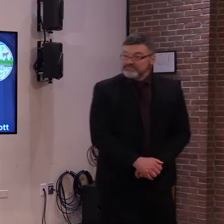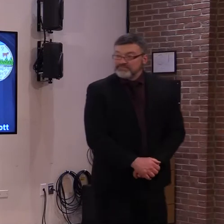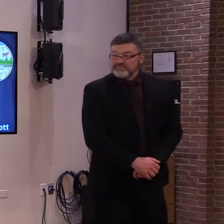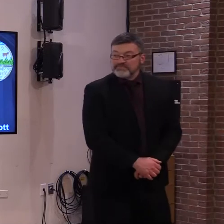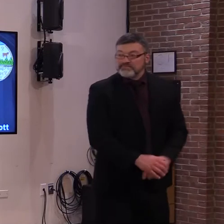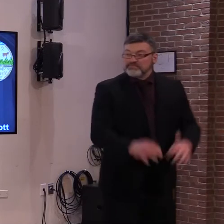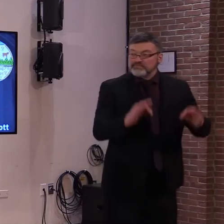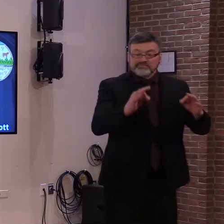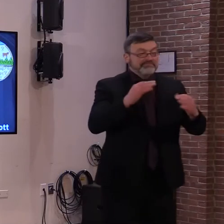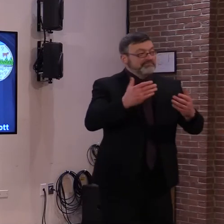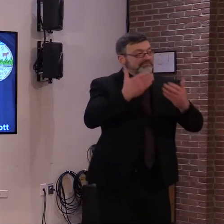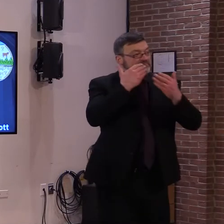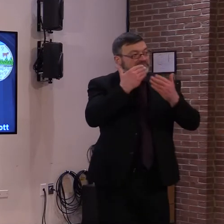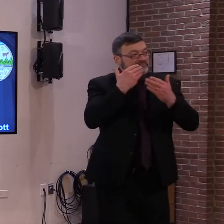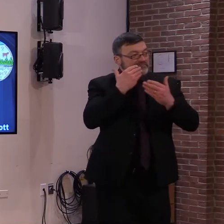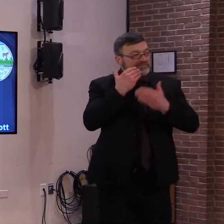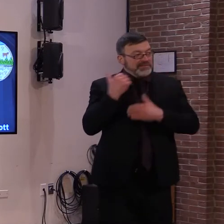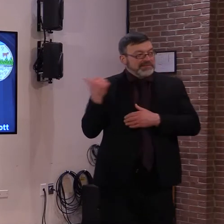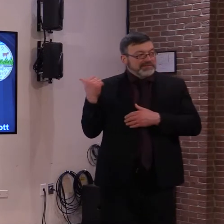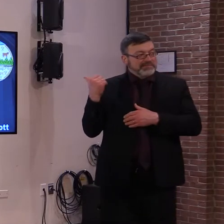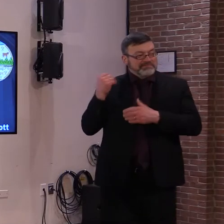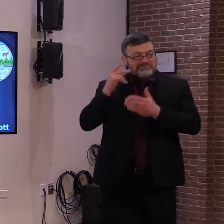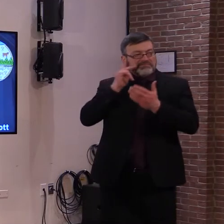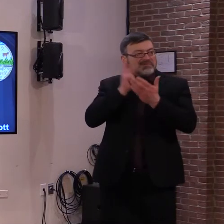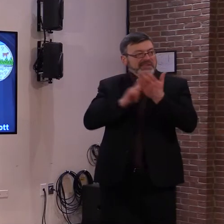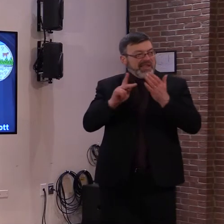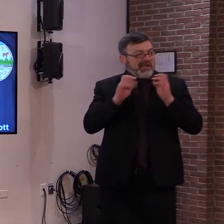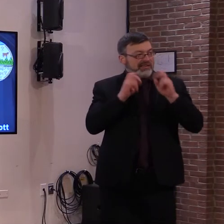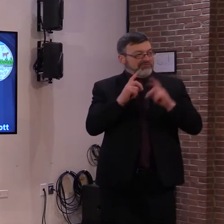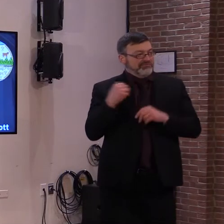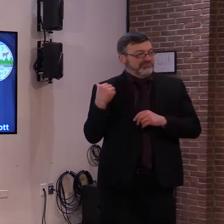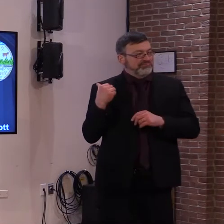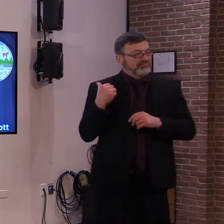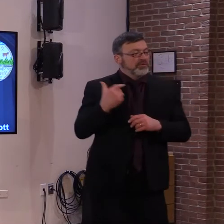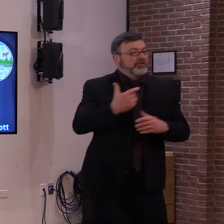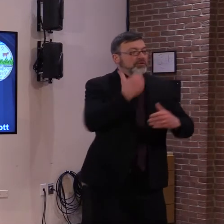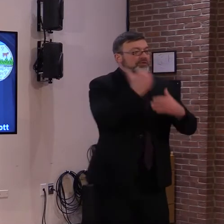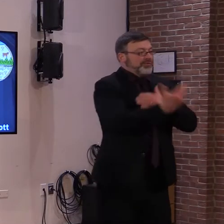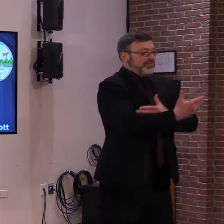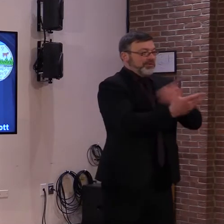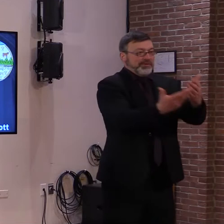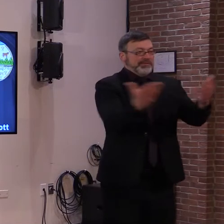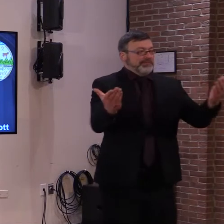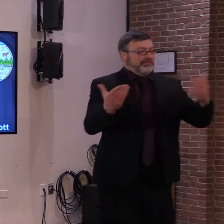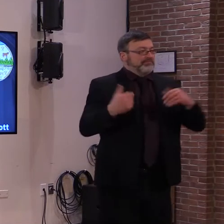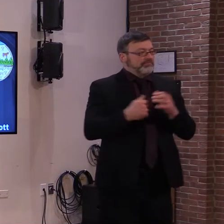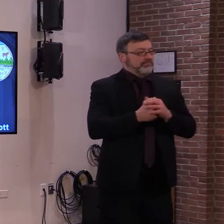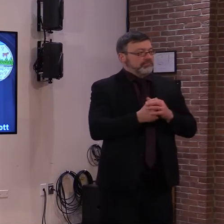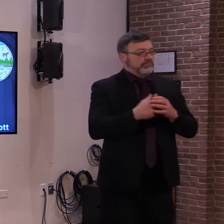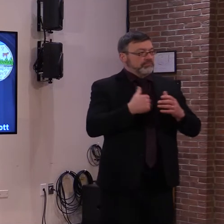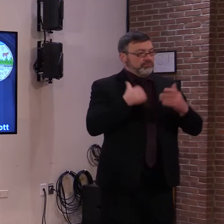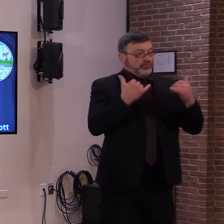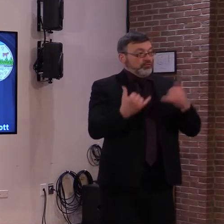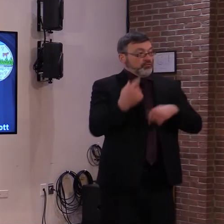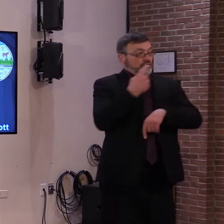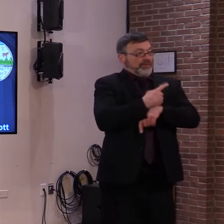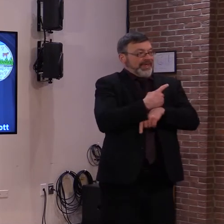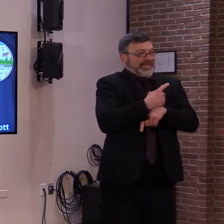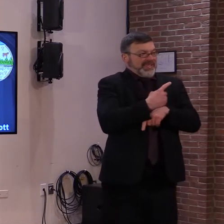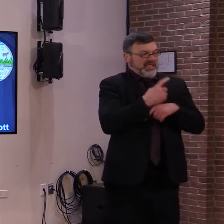Thank you, Secretary French, and good morning. I'll start today with the progress we've made to date